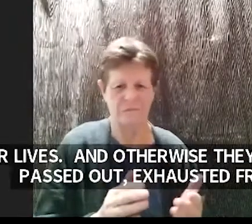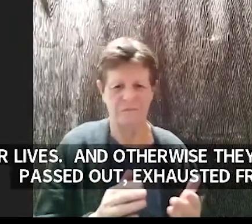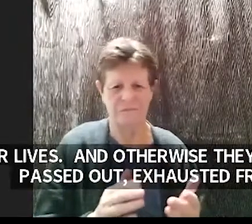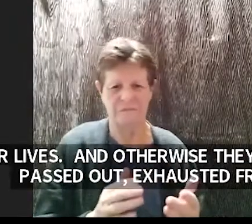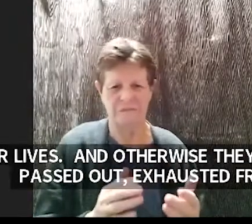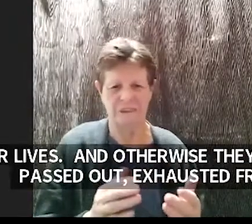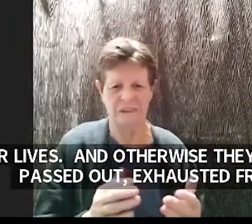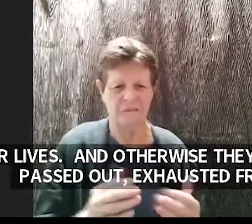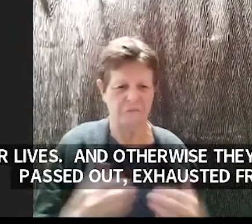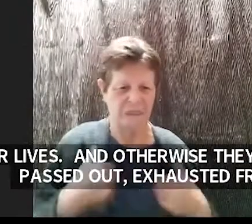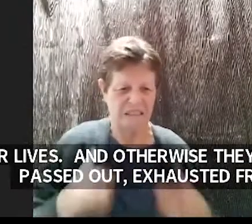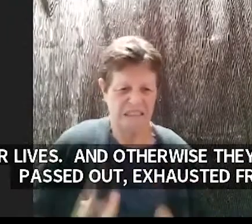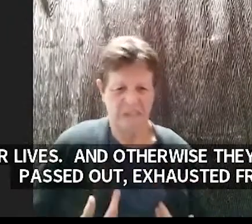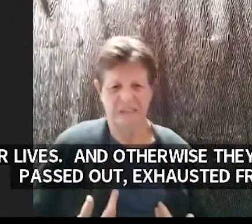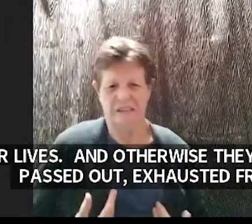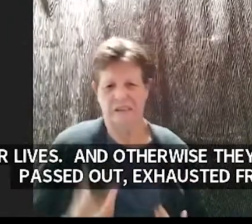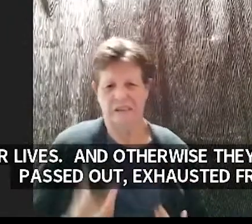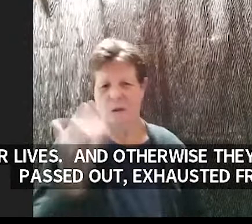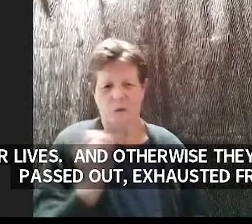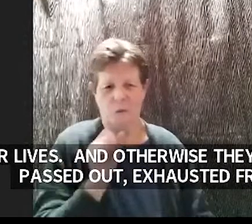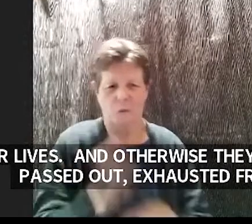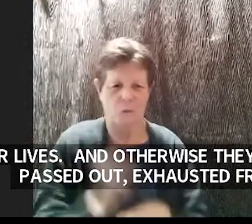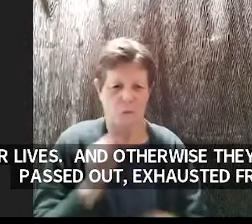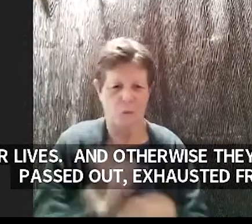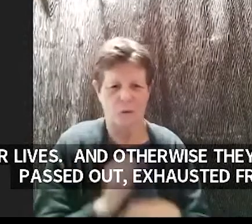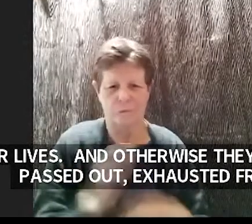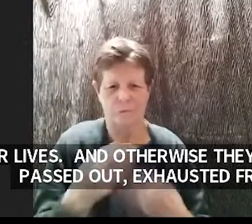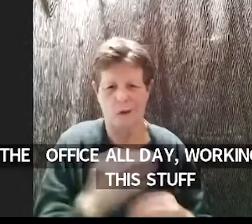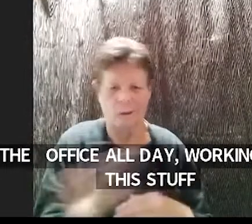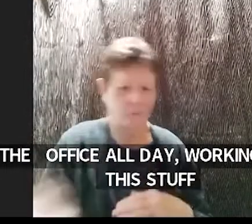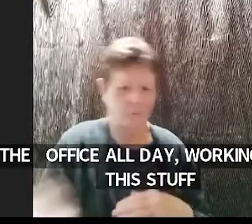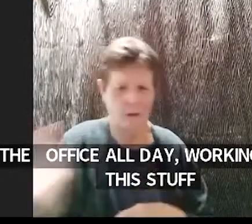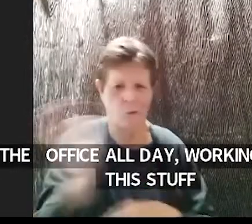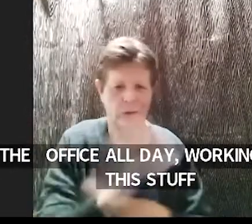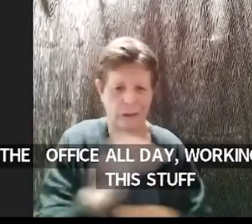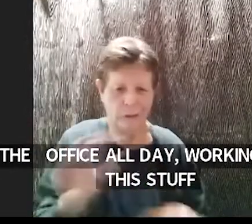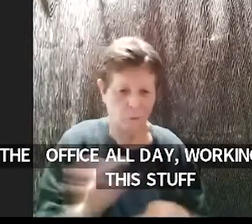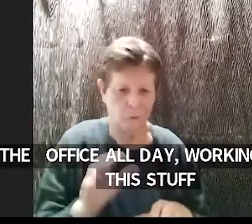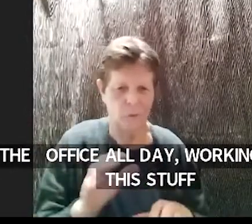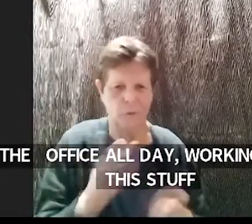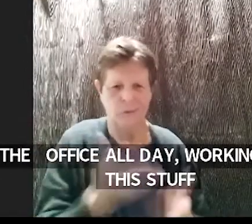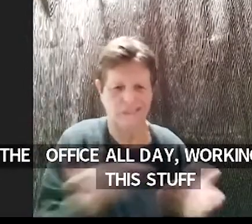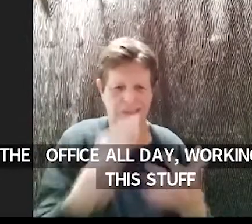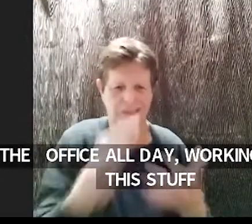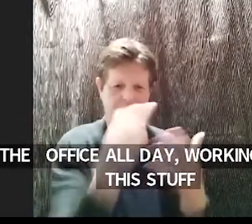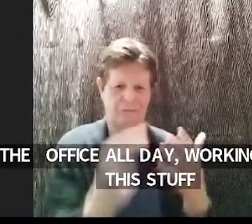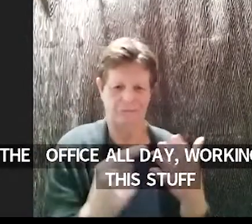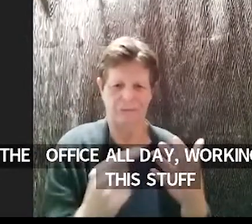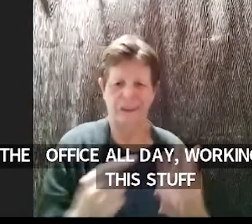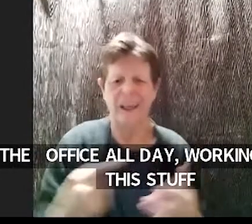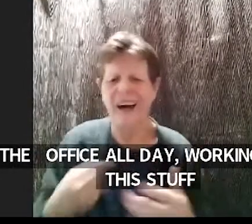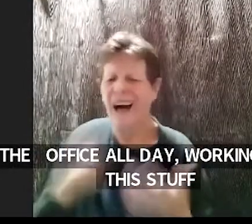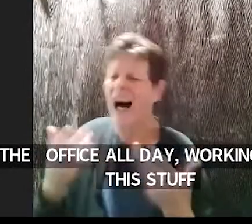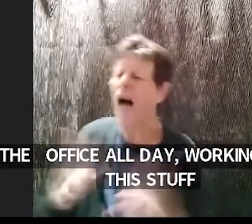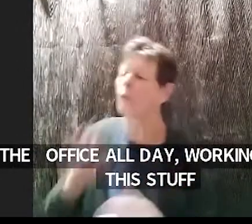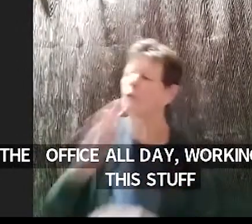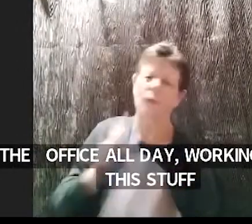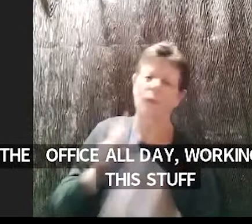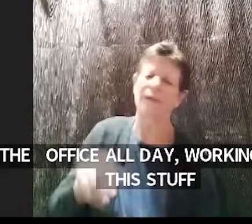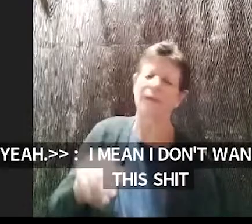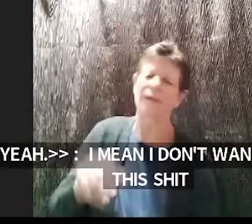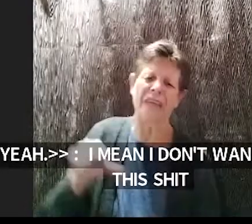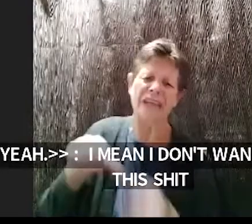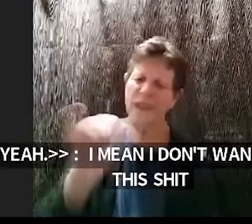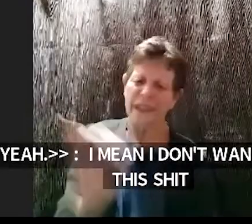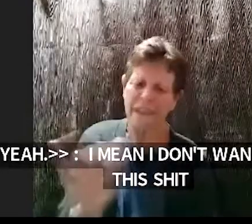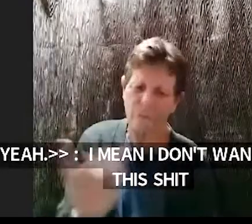of that stuff obviously yeah i mean i don't want to talk about this shit either i don't want to be talking about fucking cops and